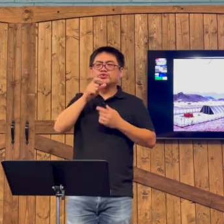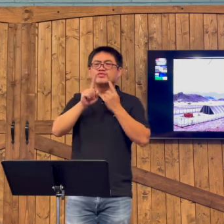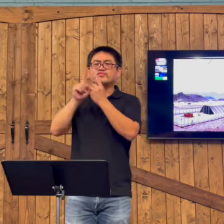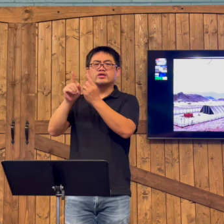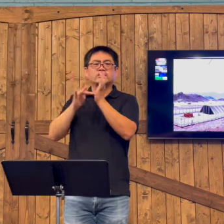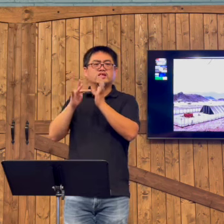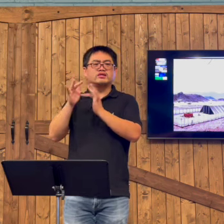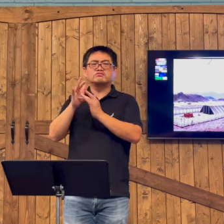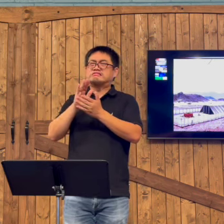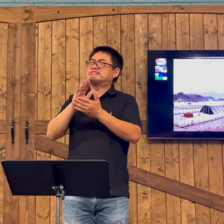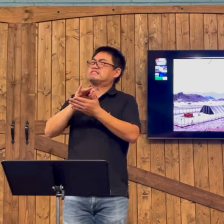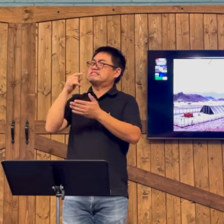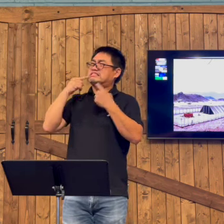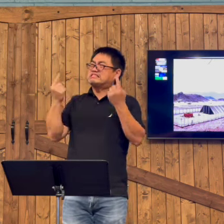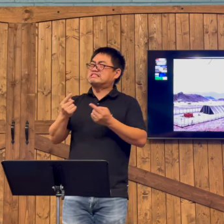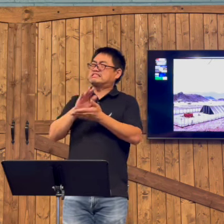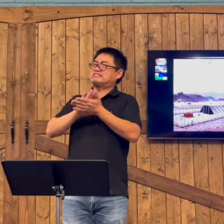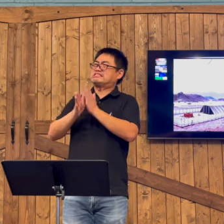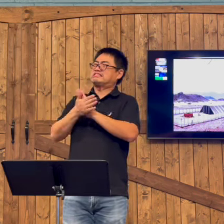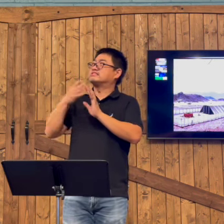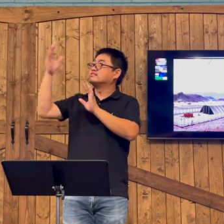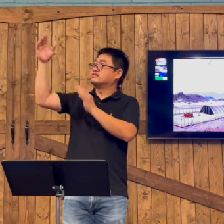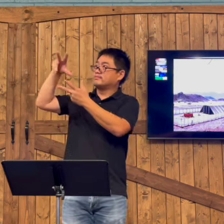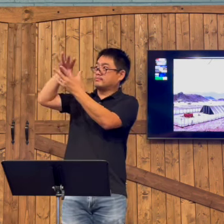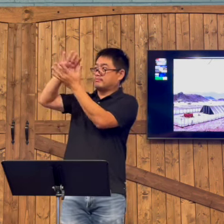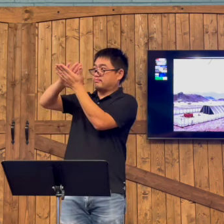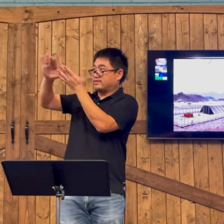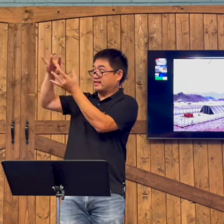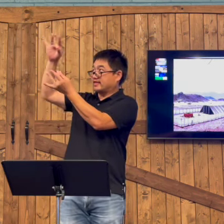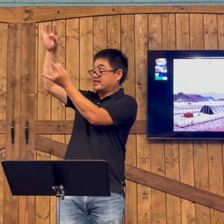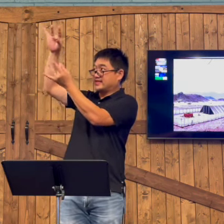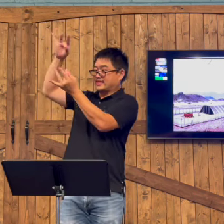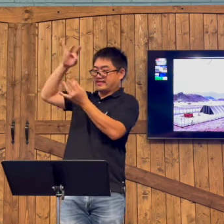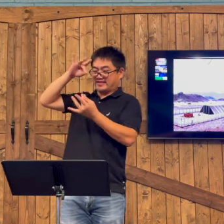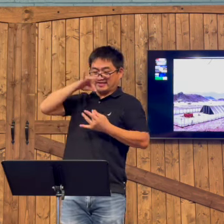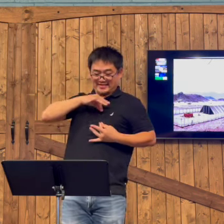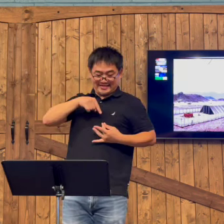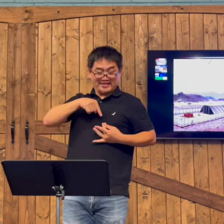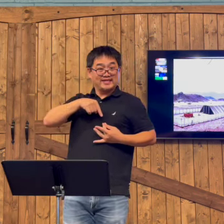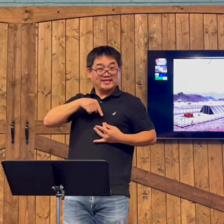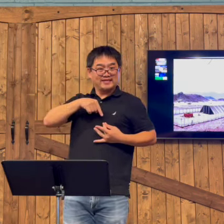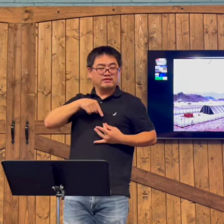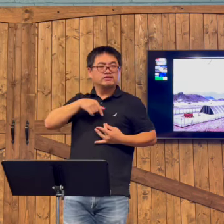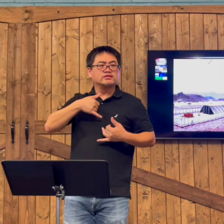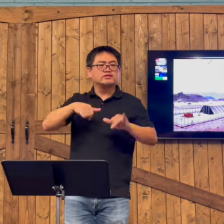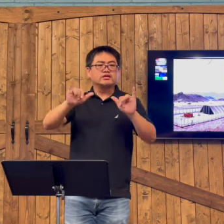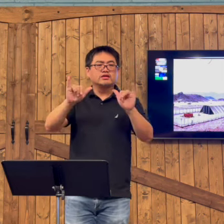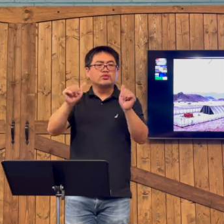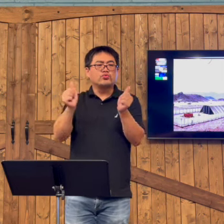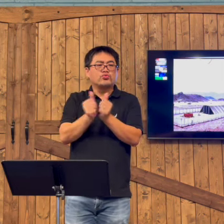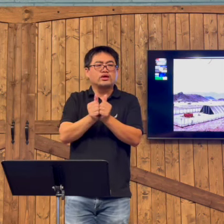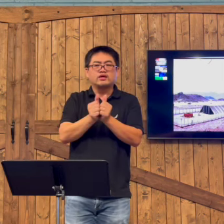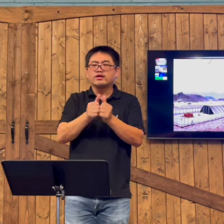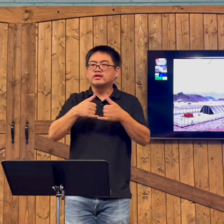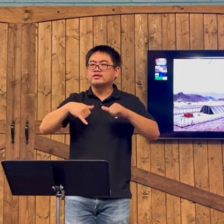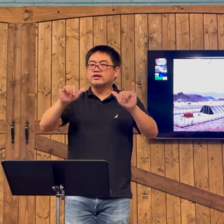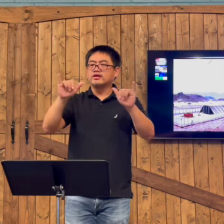provided the Holy Spirit for anyone who repented of their sin and accepted Jesus as their Savior.